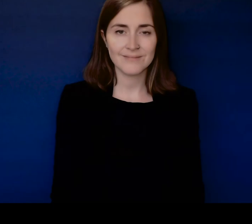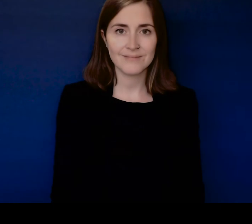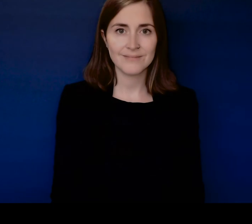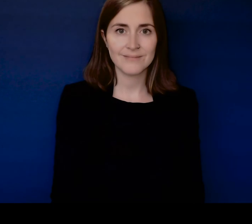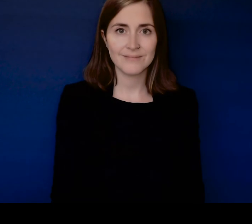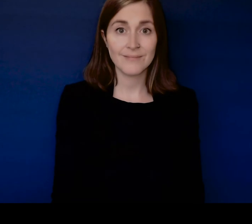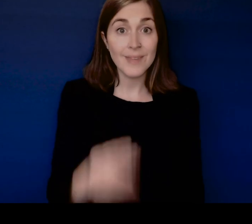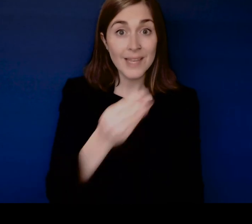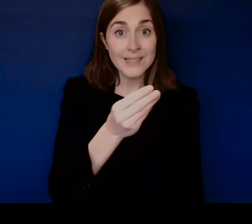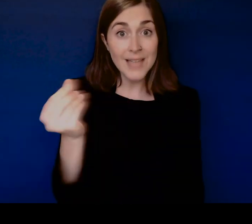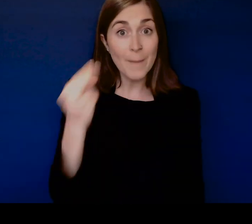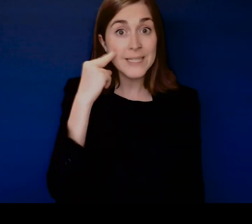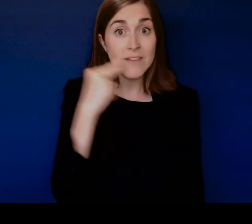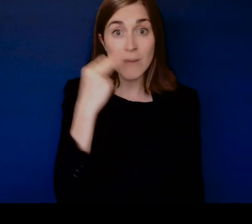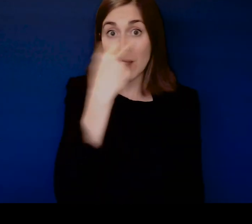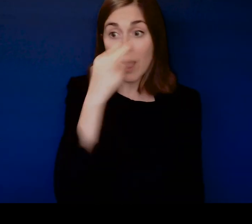communication appear on screen